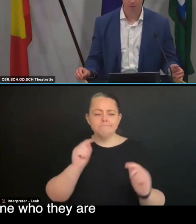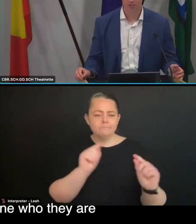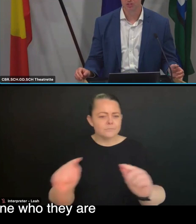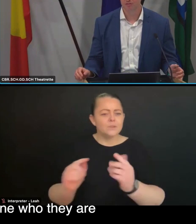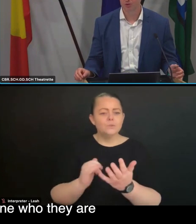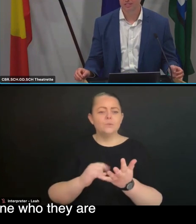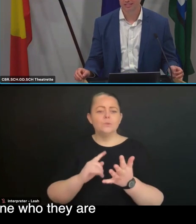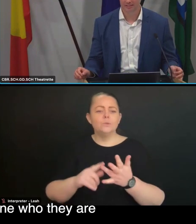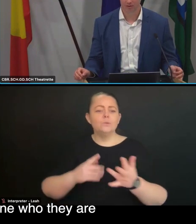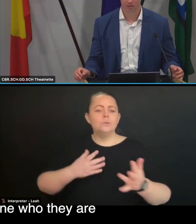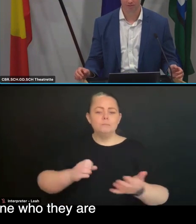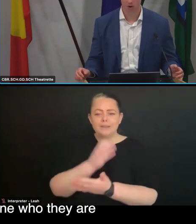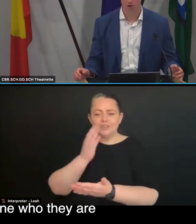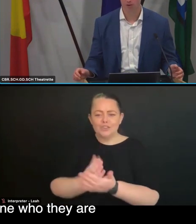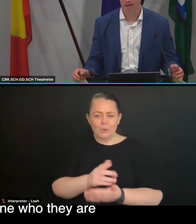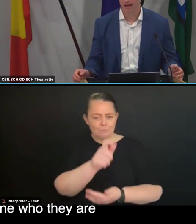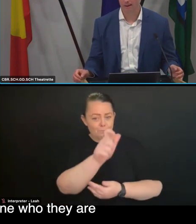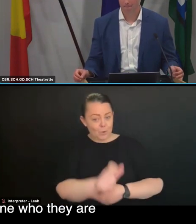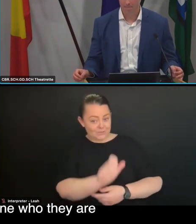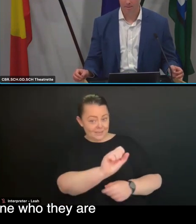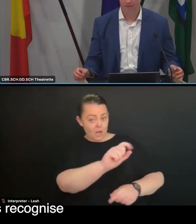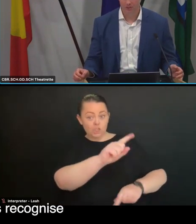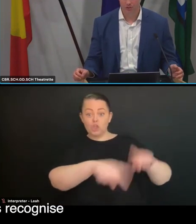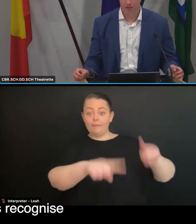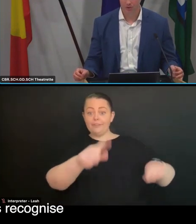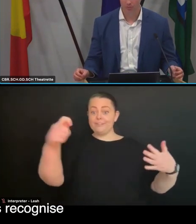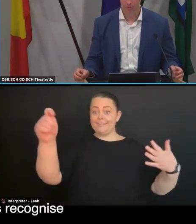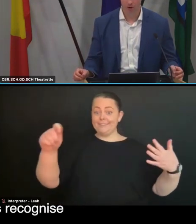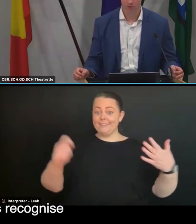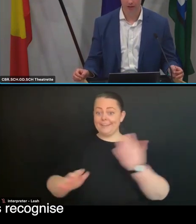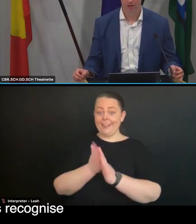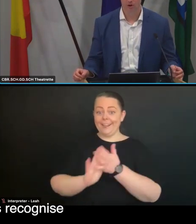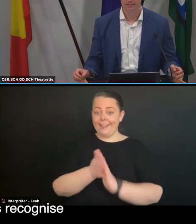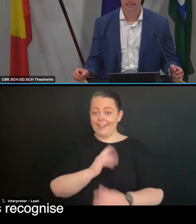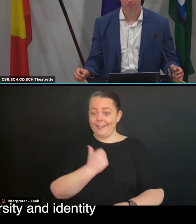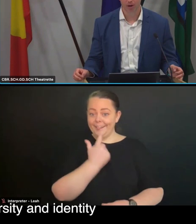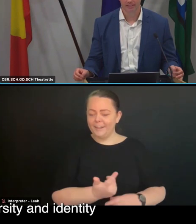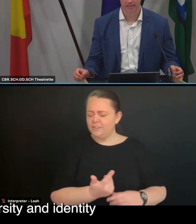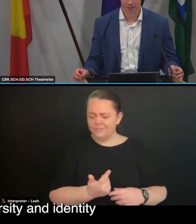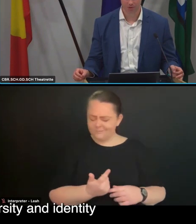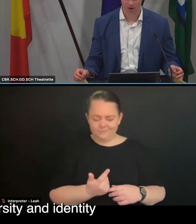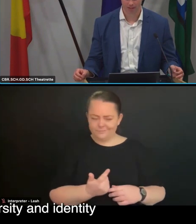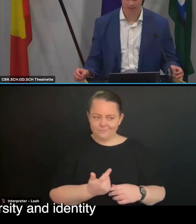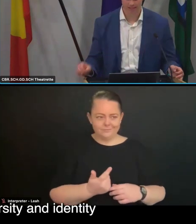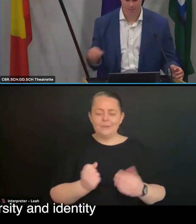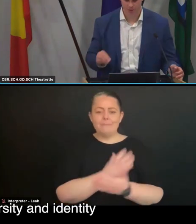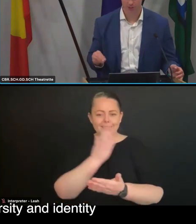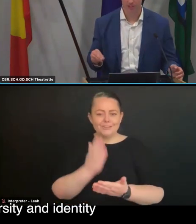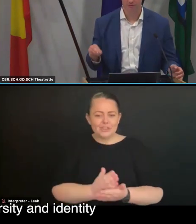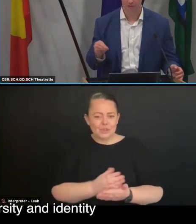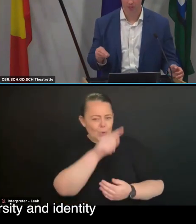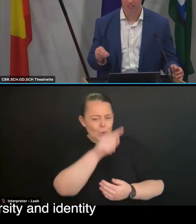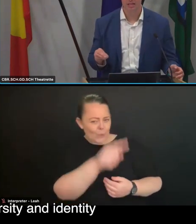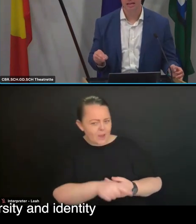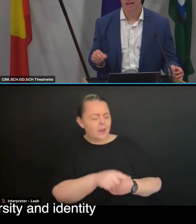that a person's diversity does not define who they are, but it's critical that providers recognise and embrace each provider's, each